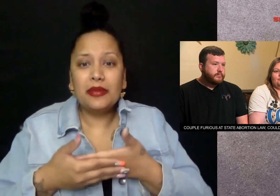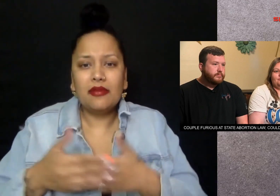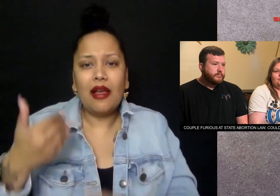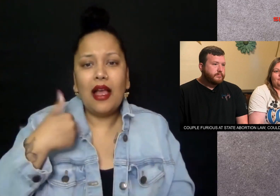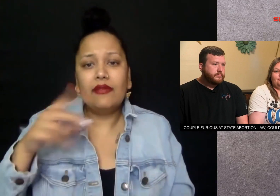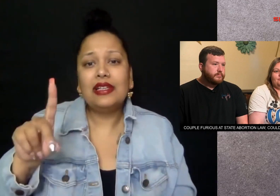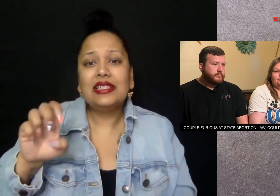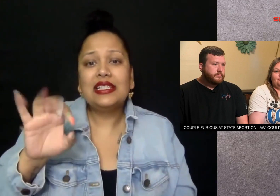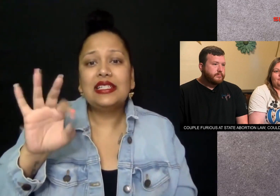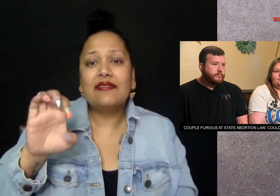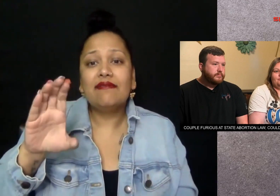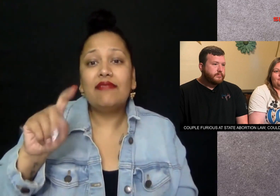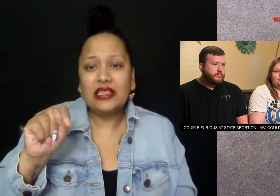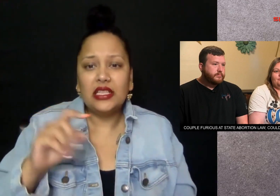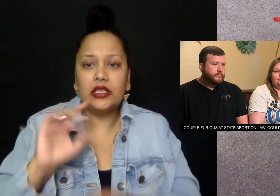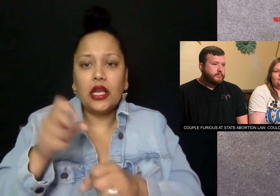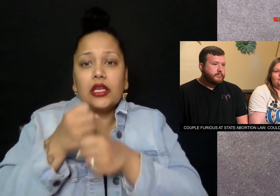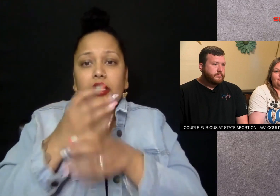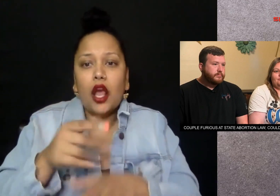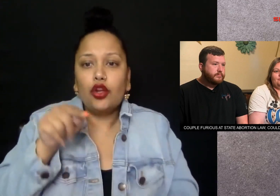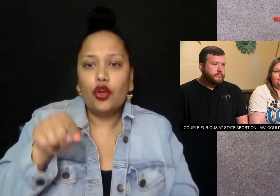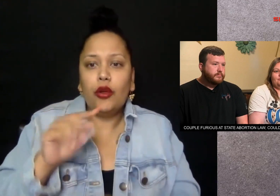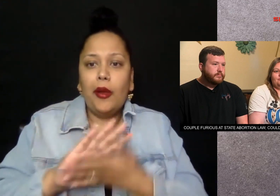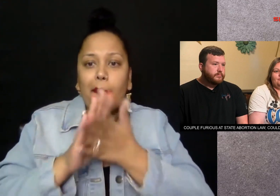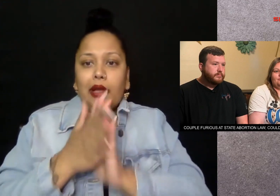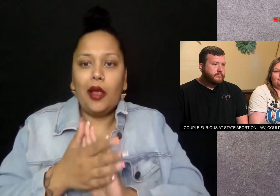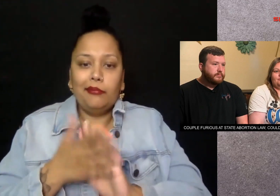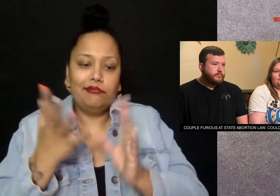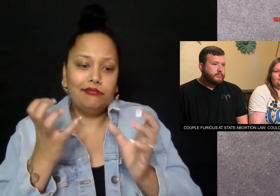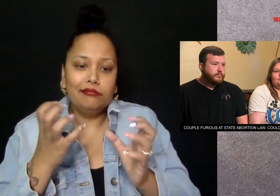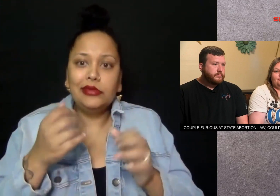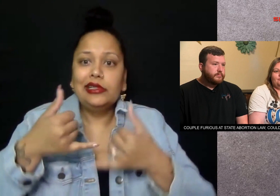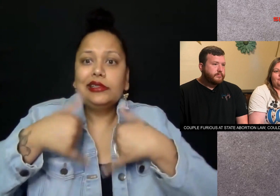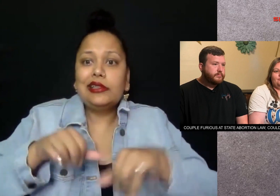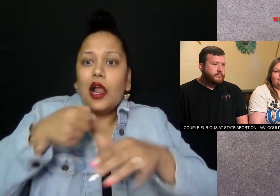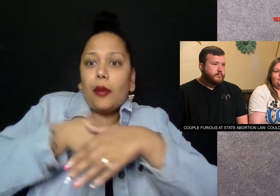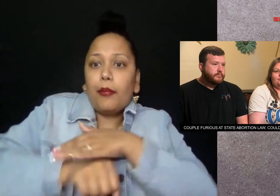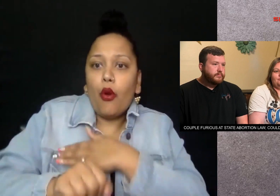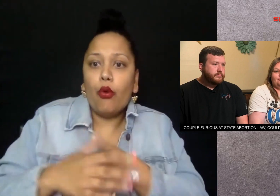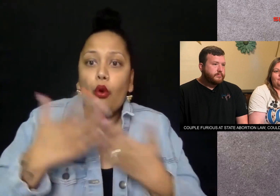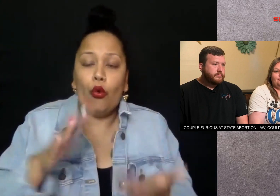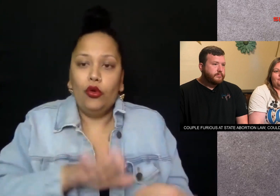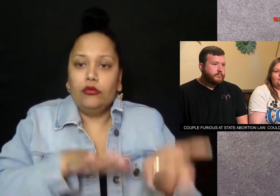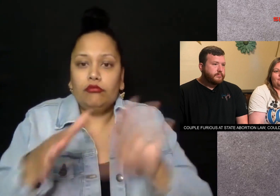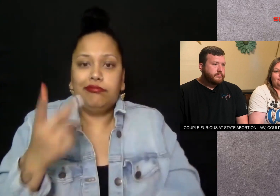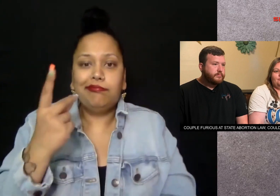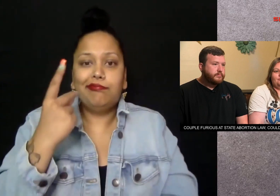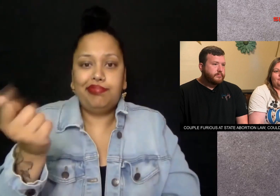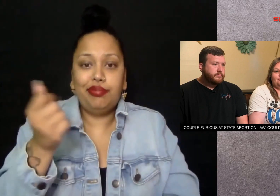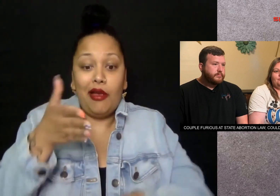that would cause her to either be stillborn or die very quickly after birth